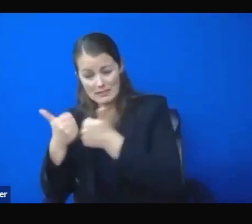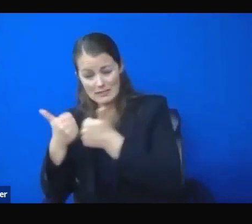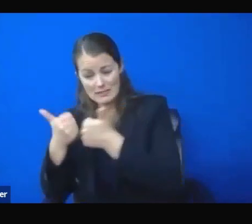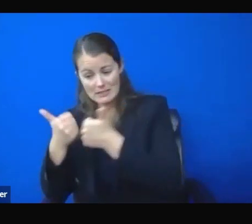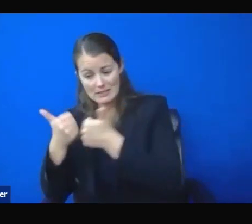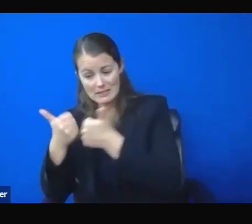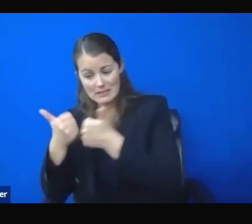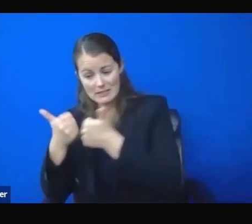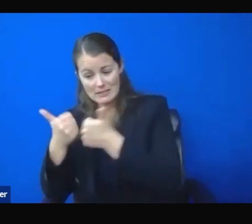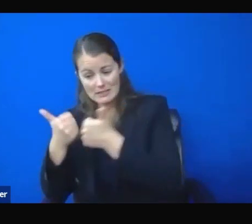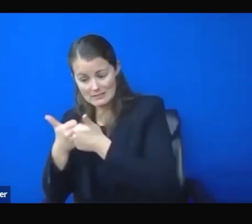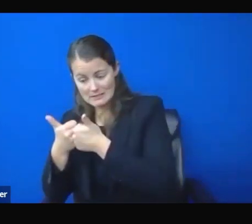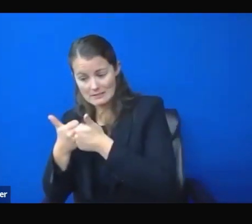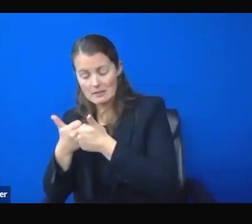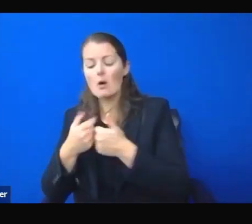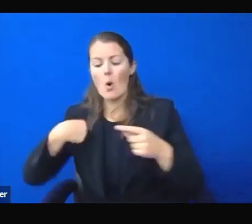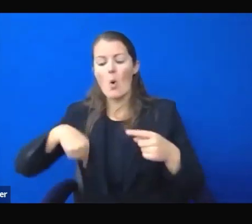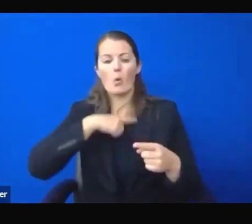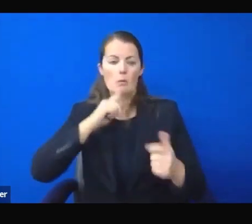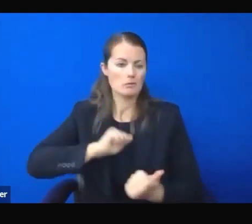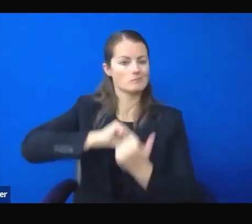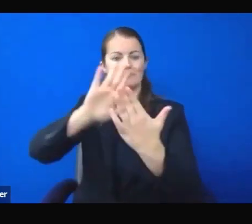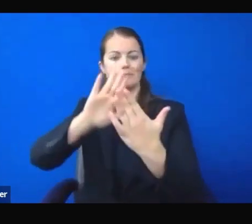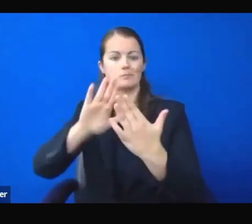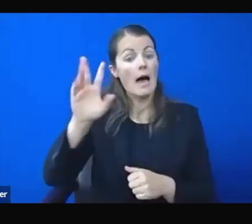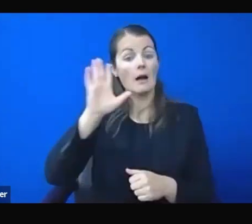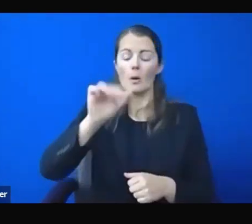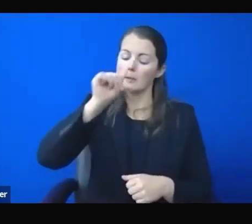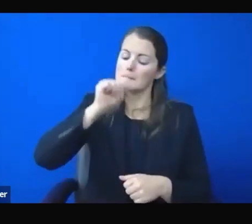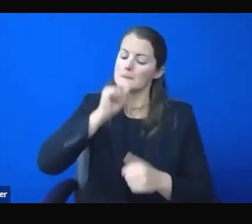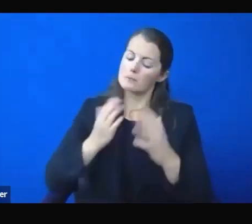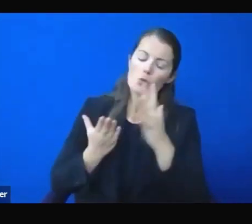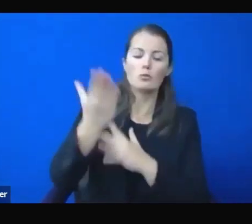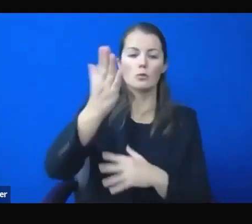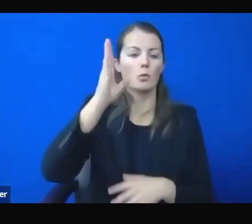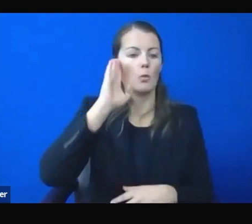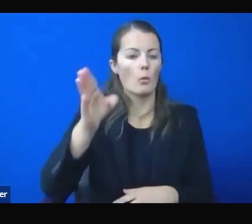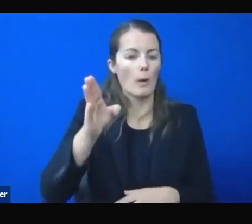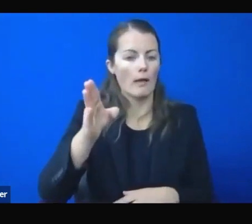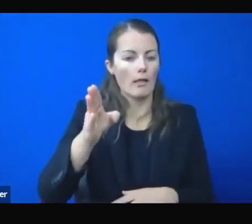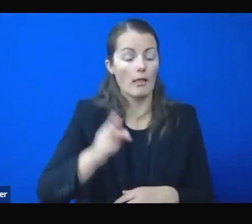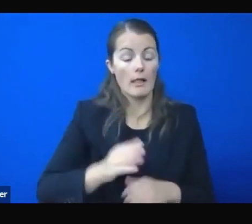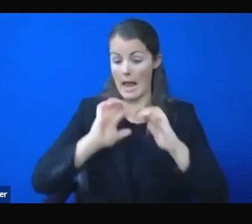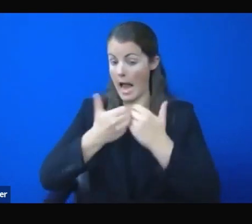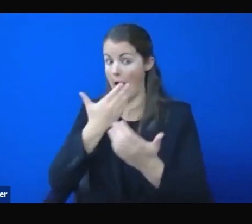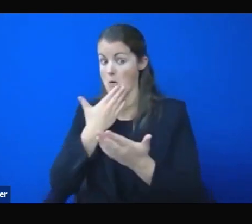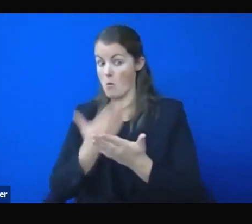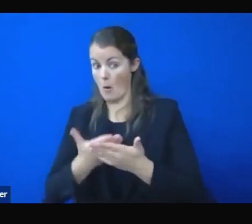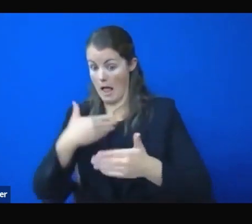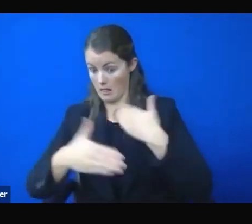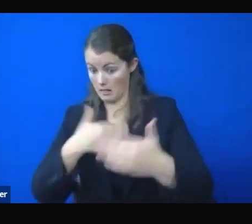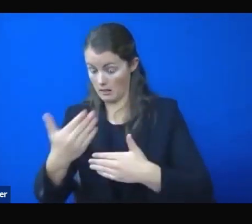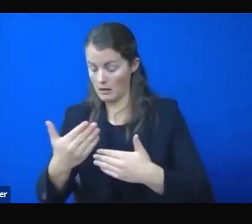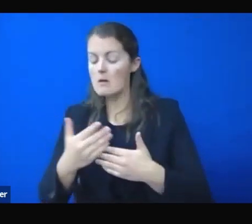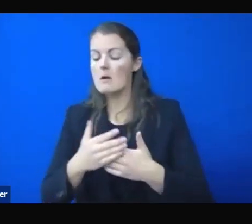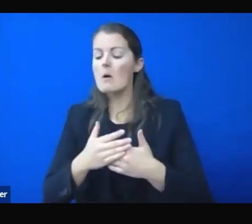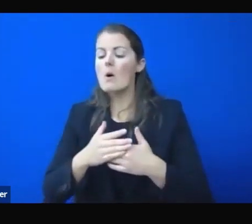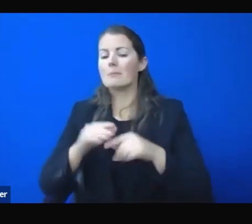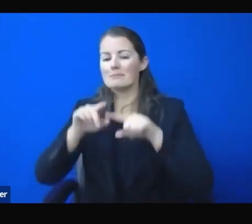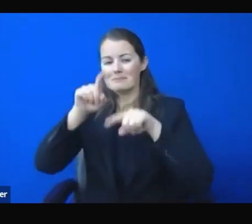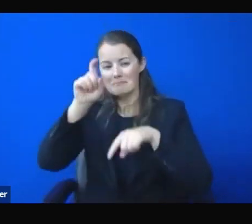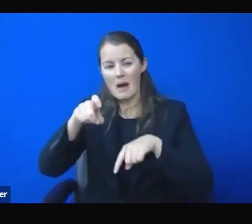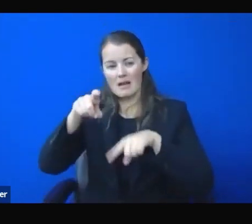it through this, and how well we do will be determined by how much we care for one another, especially those who are the hardest hit.